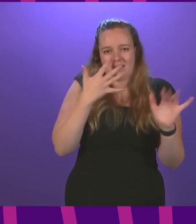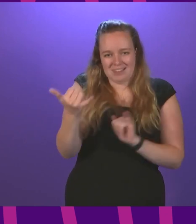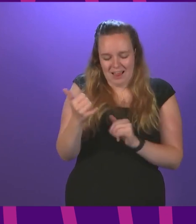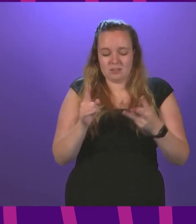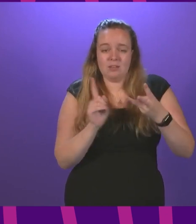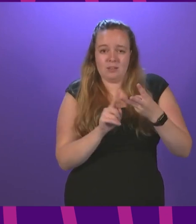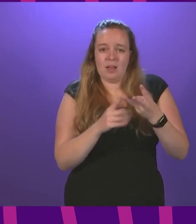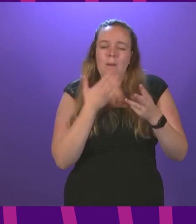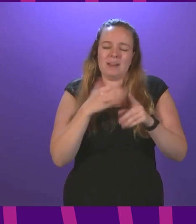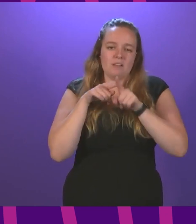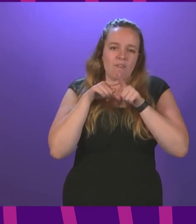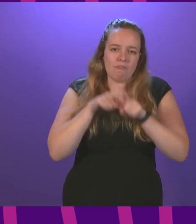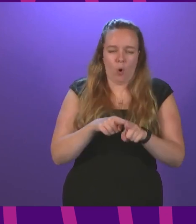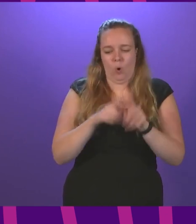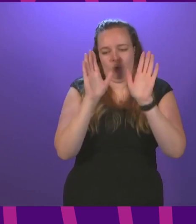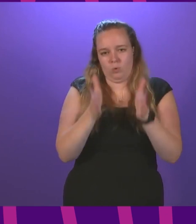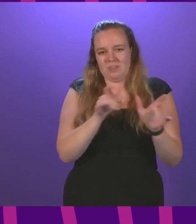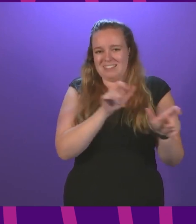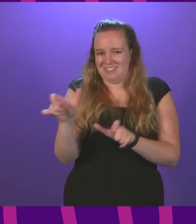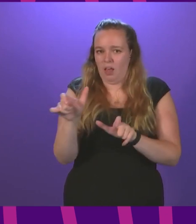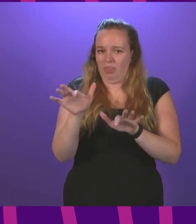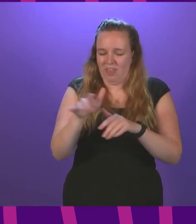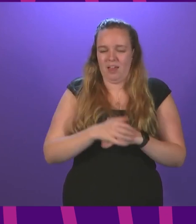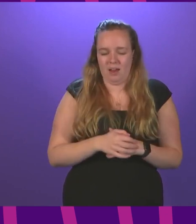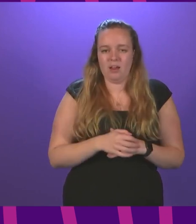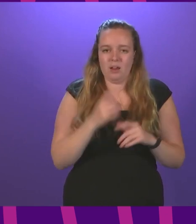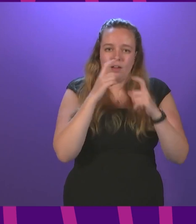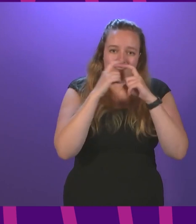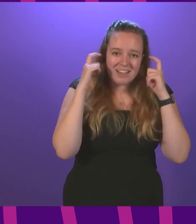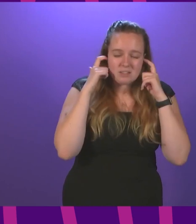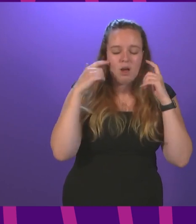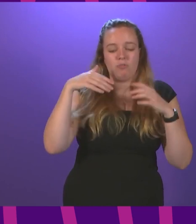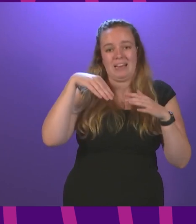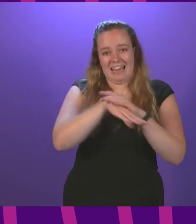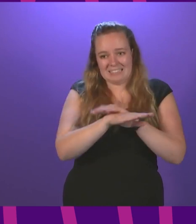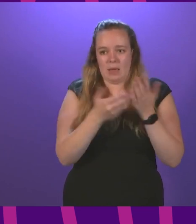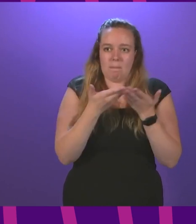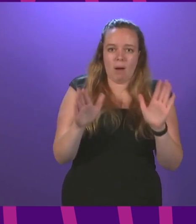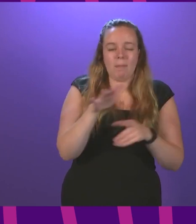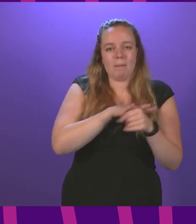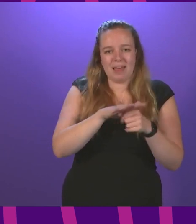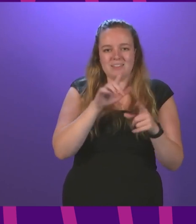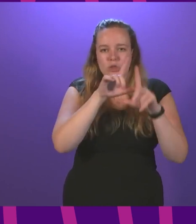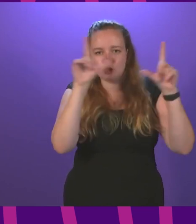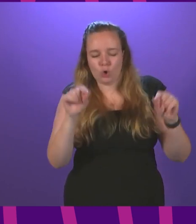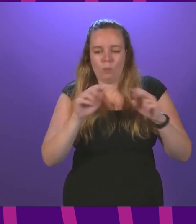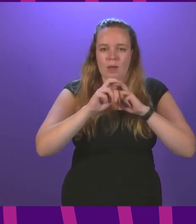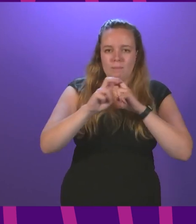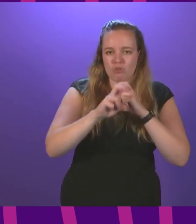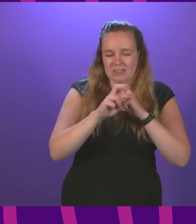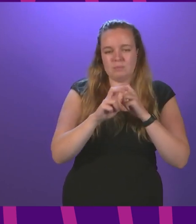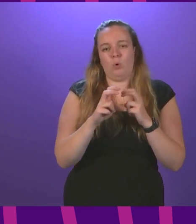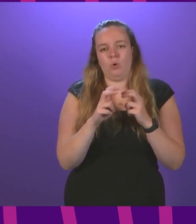thirdly, please comply with the mitigations still in place. We have face coverings in indoor public places, shops, public transport